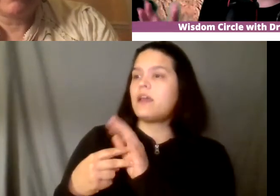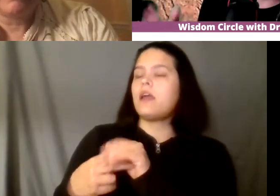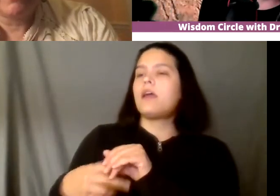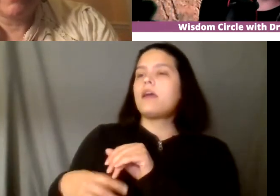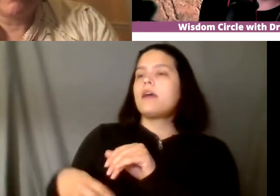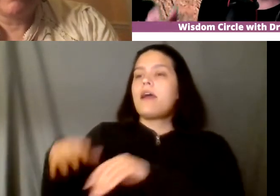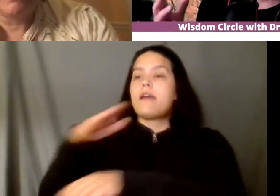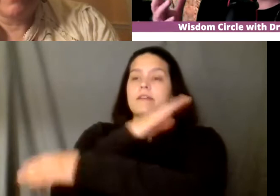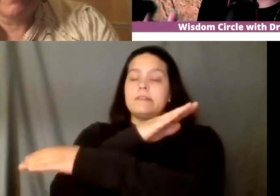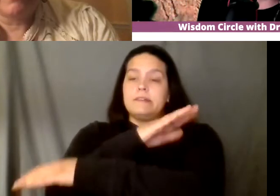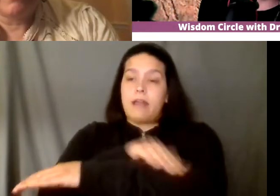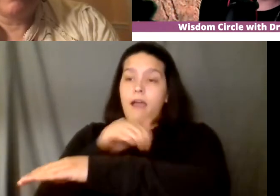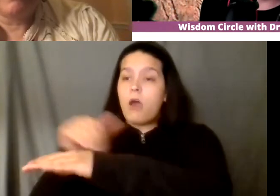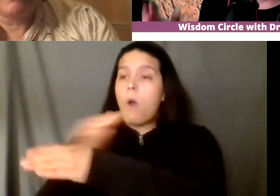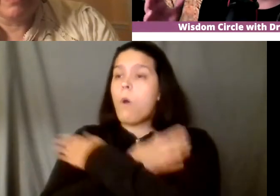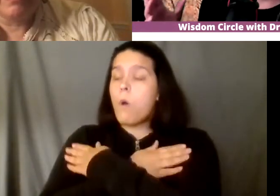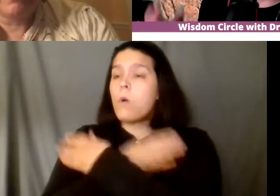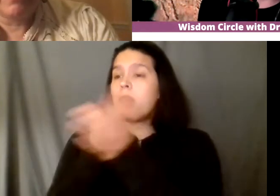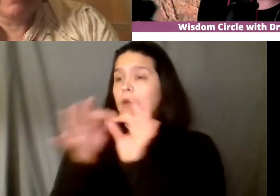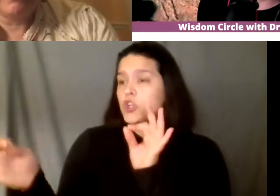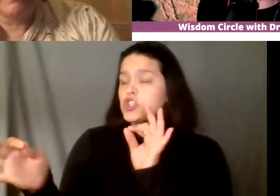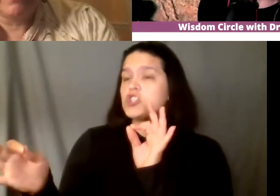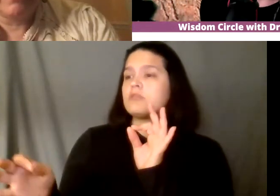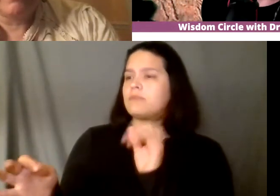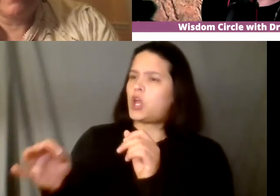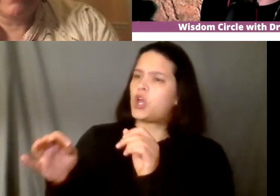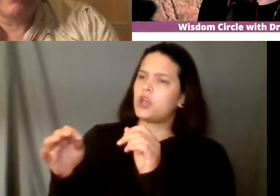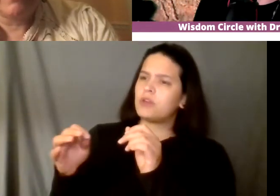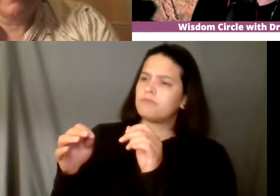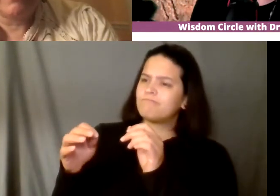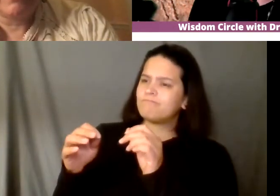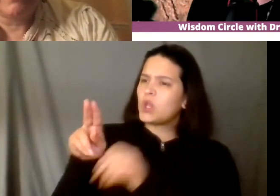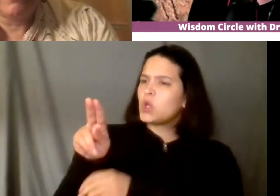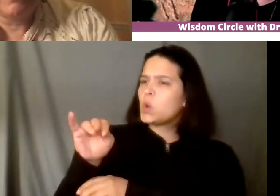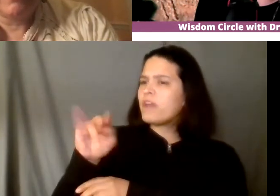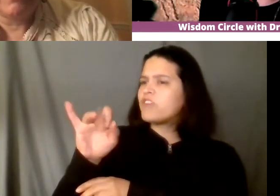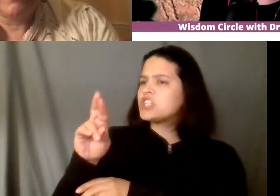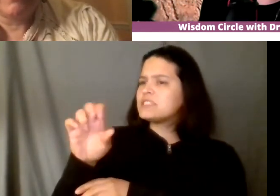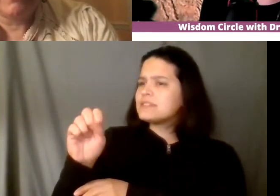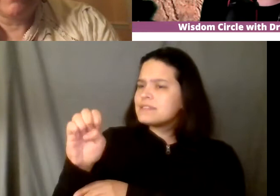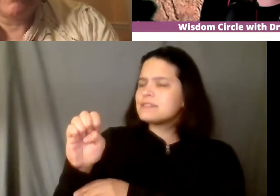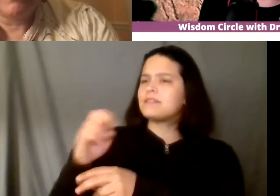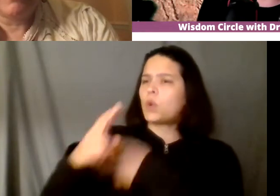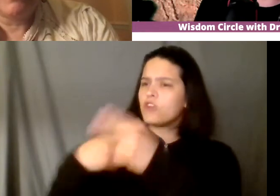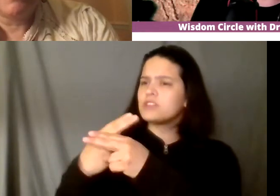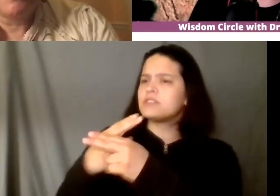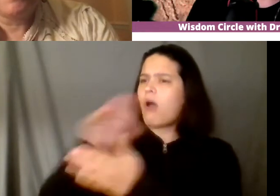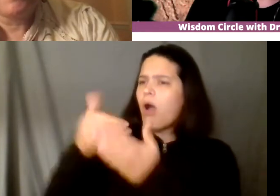is that's us so i was watching uh dalai lama